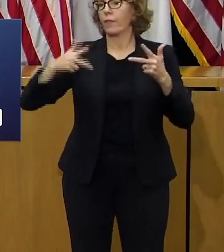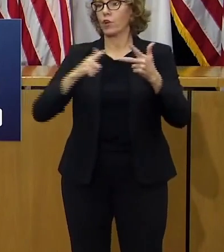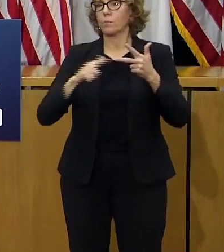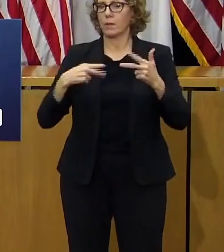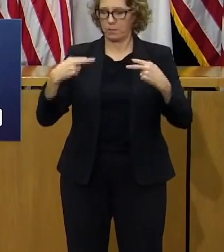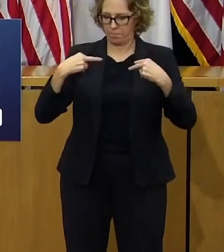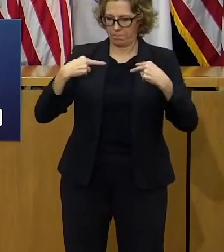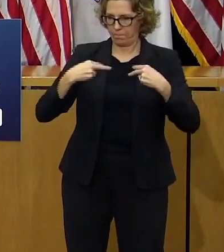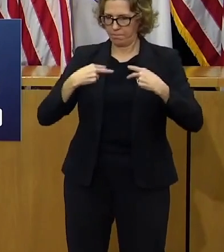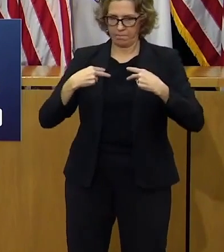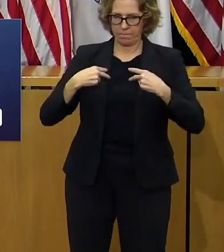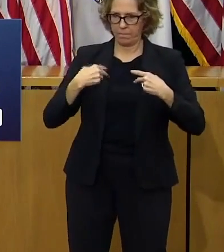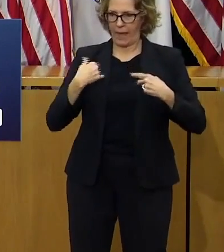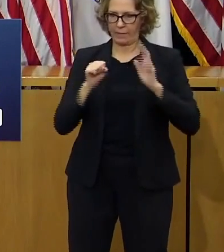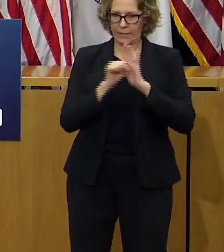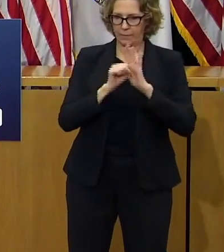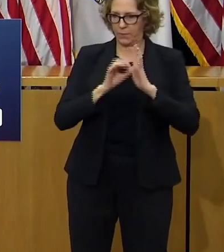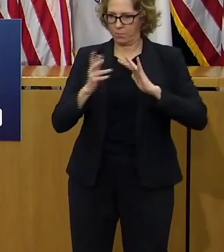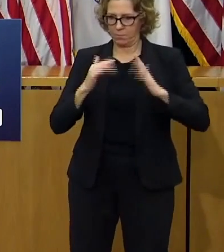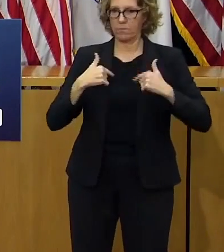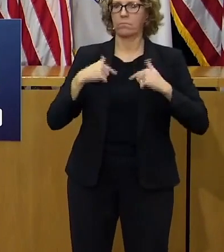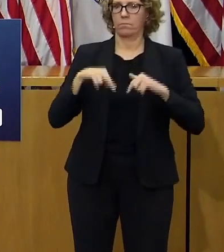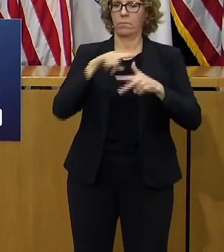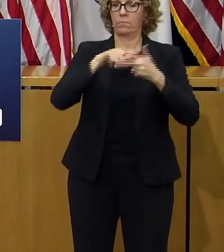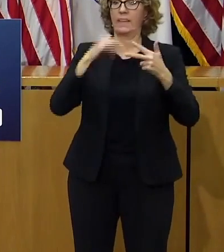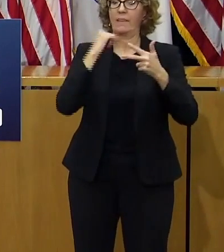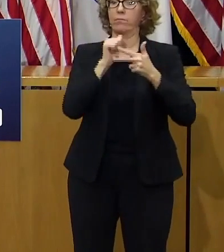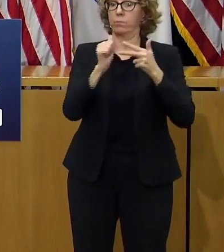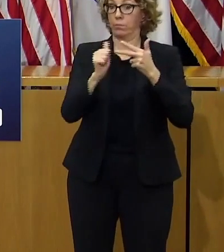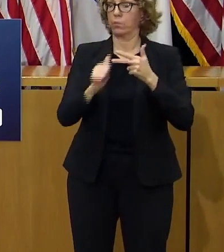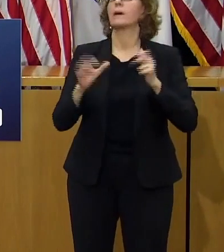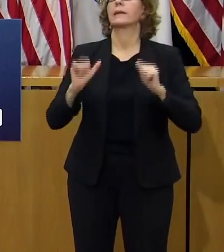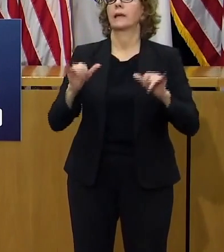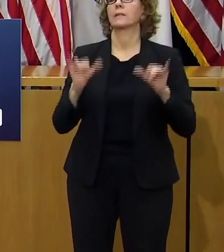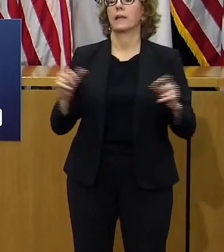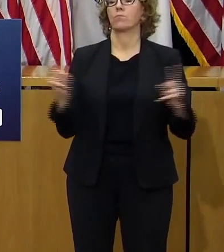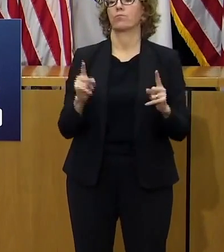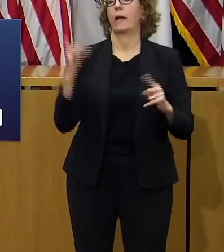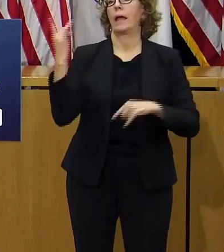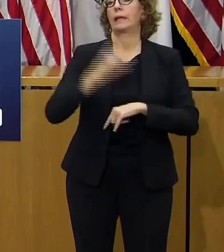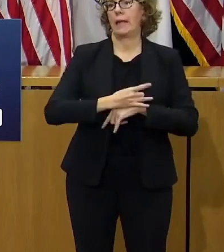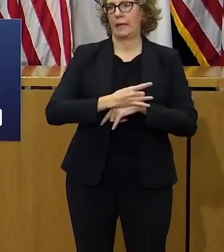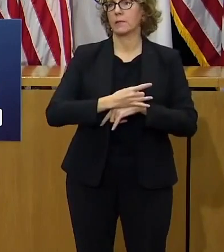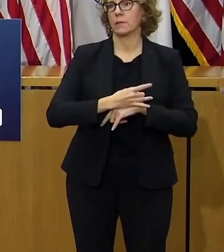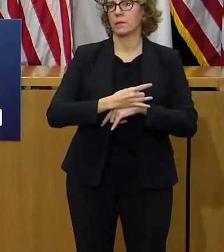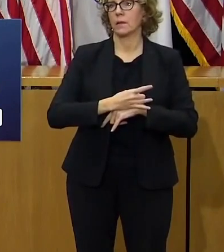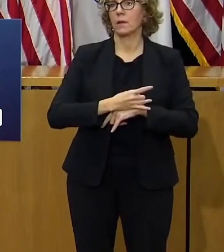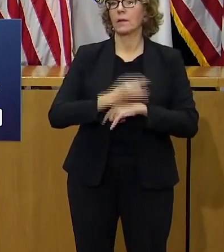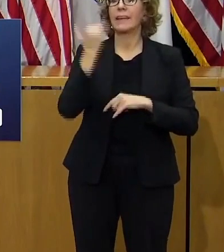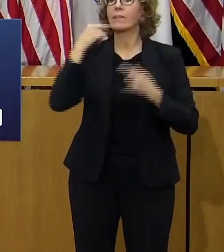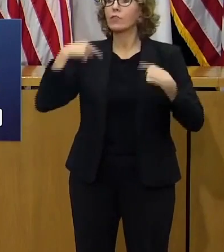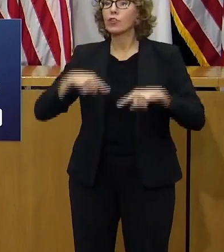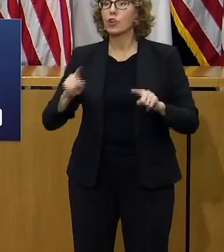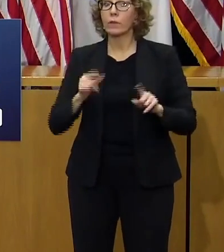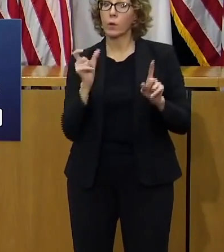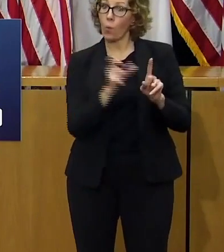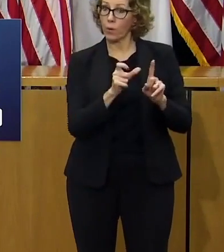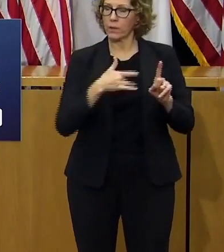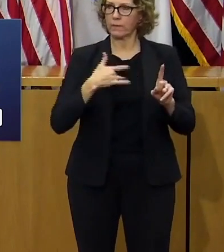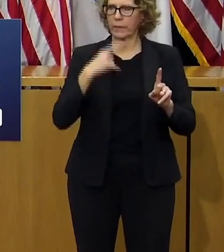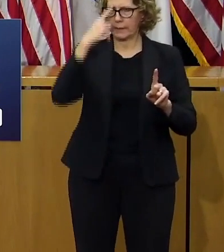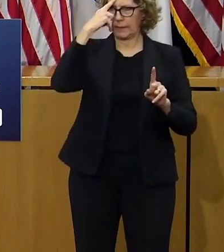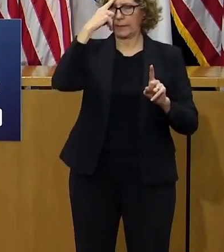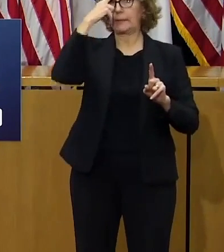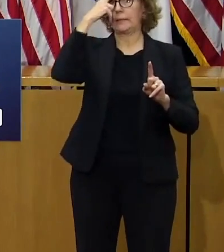14 days after the exposure any individual that develops symptoms should contact their local health care provider and be retested